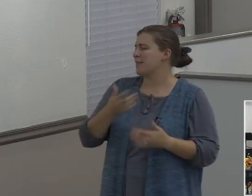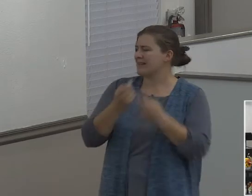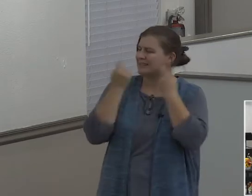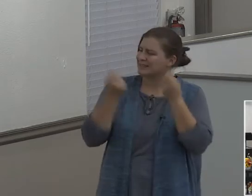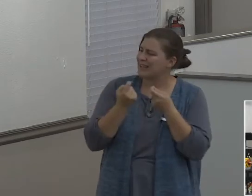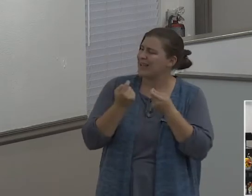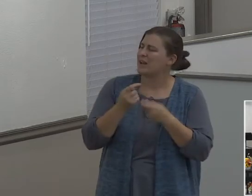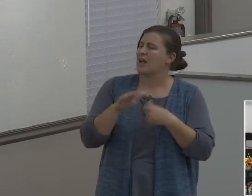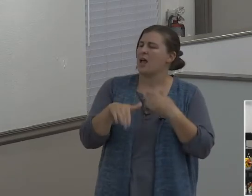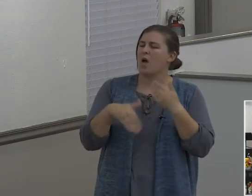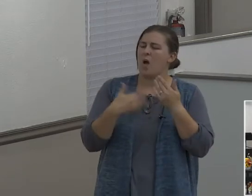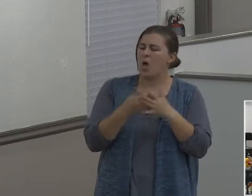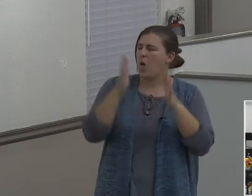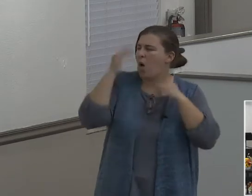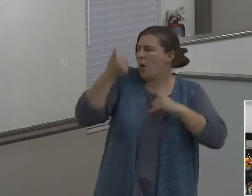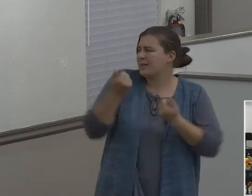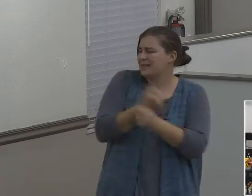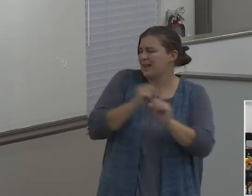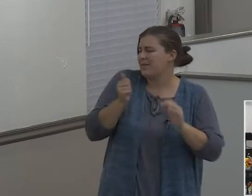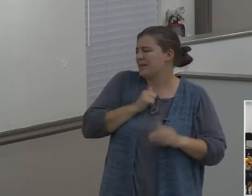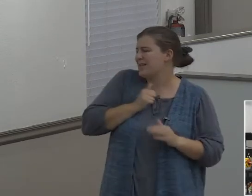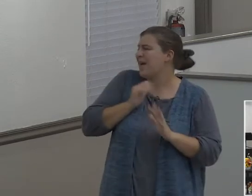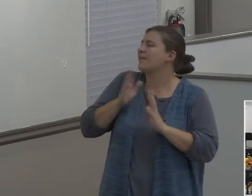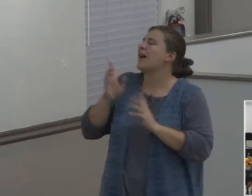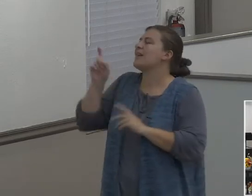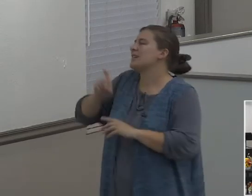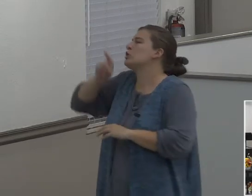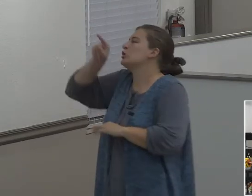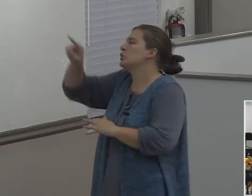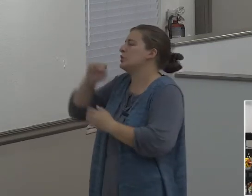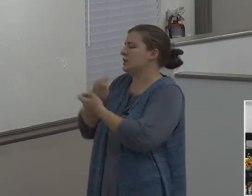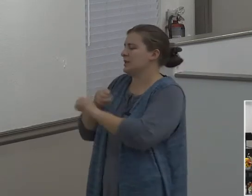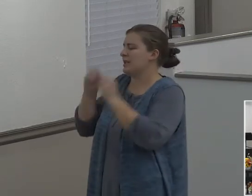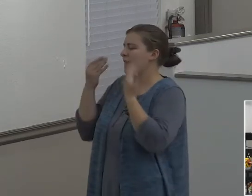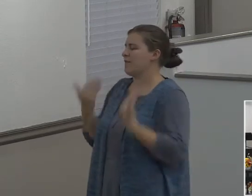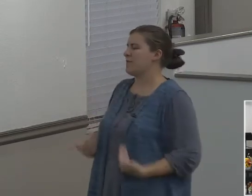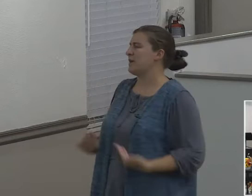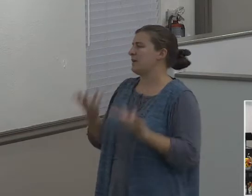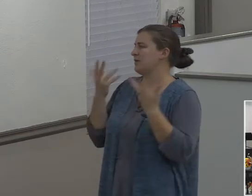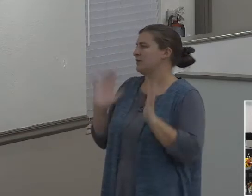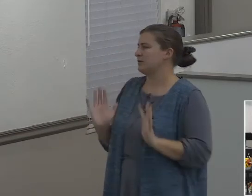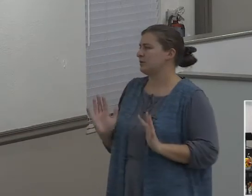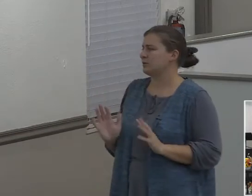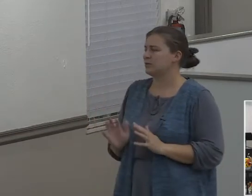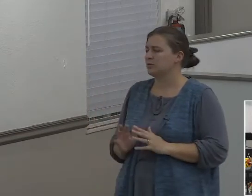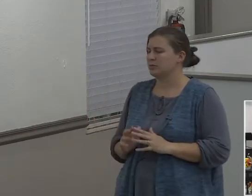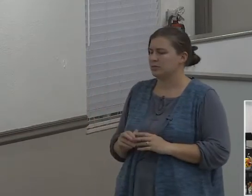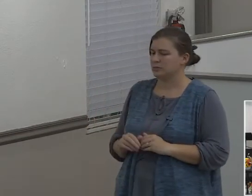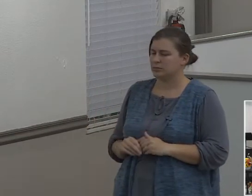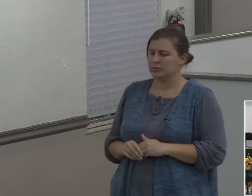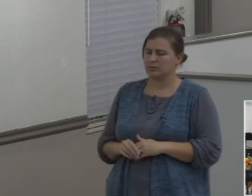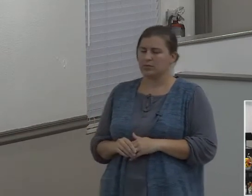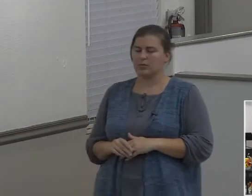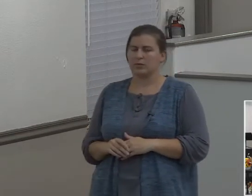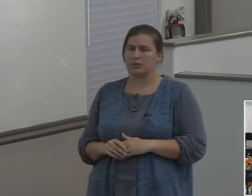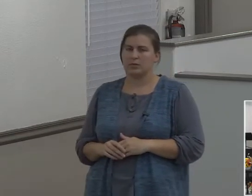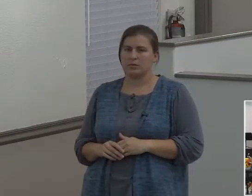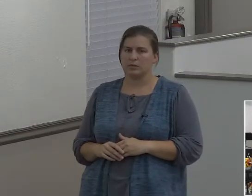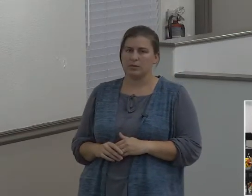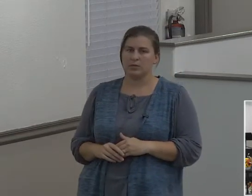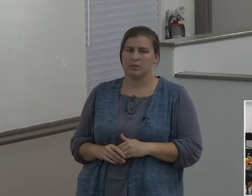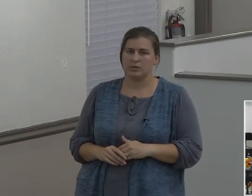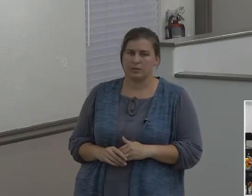I need you to save me. You know, he goes on in that passage saying, Many will